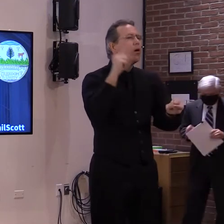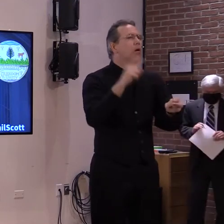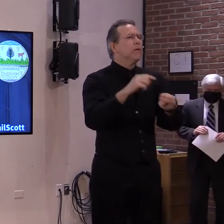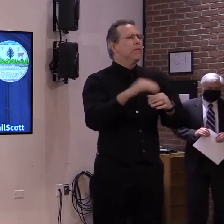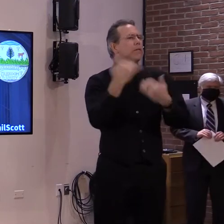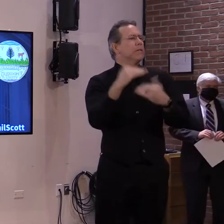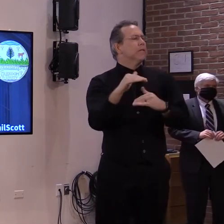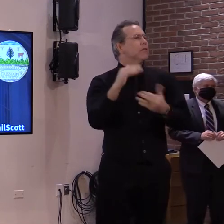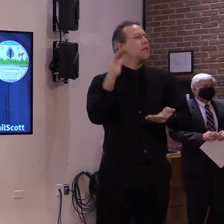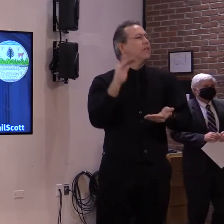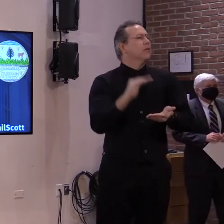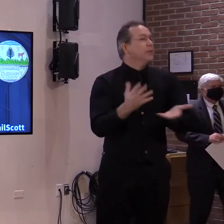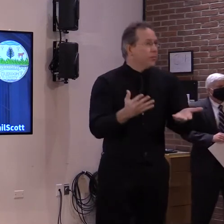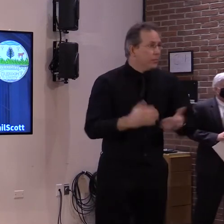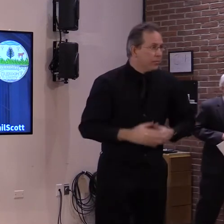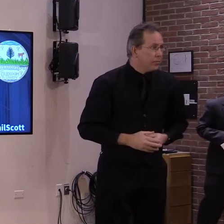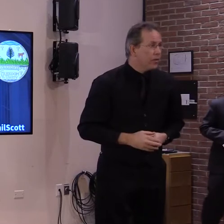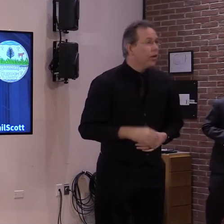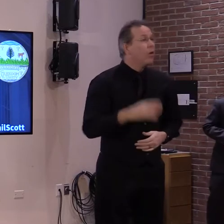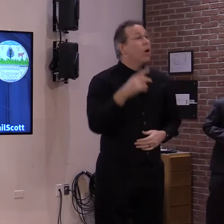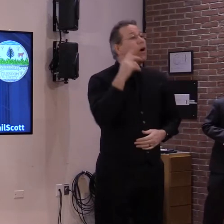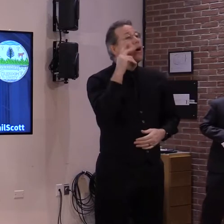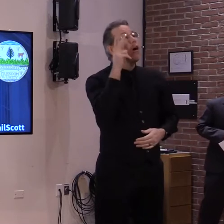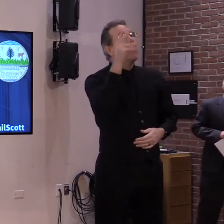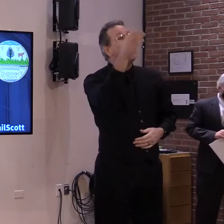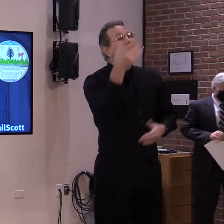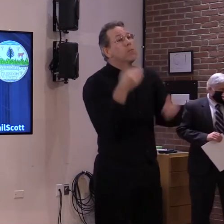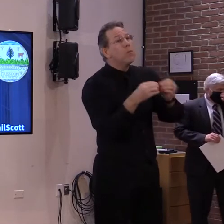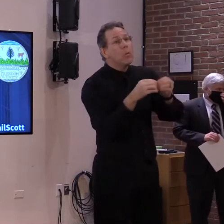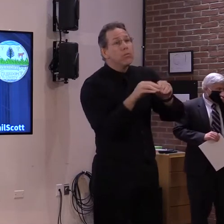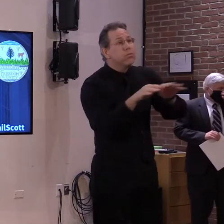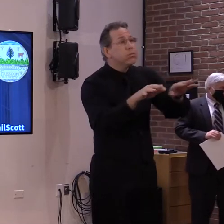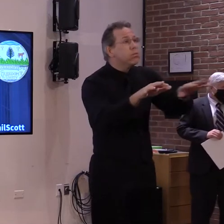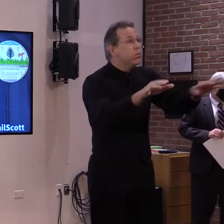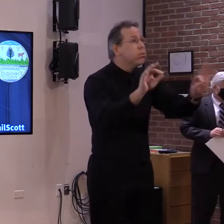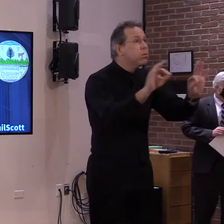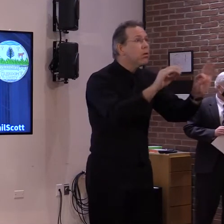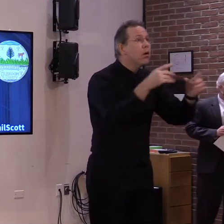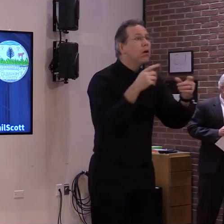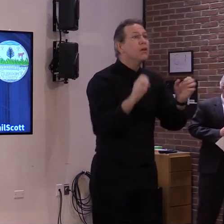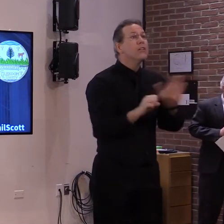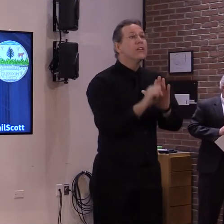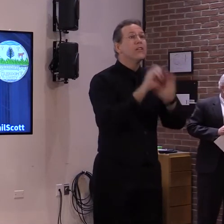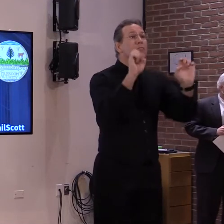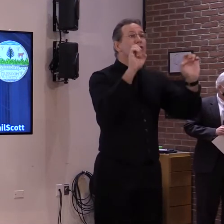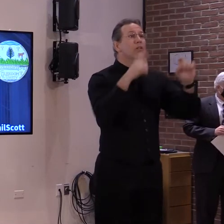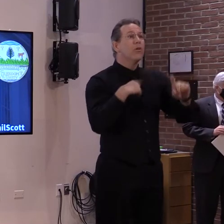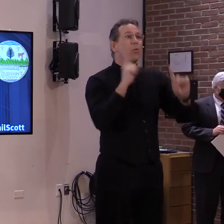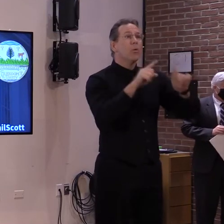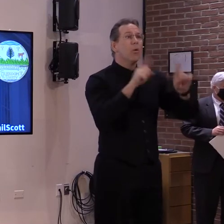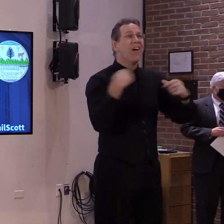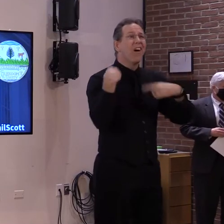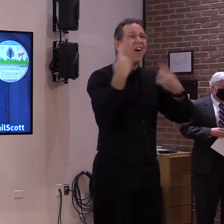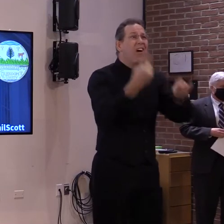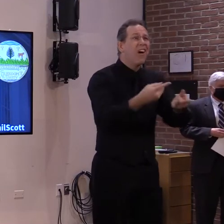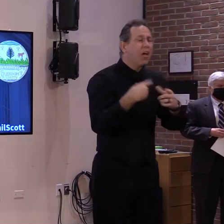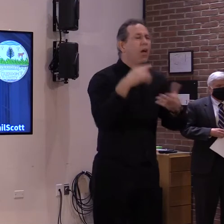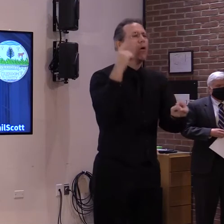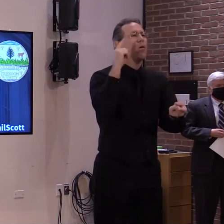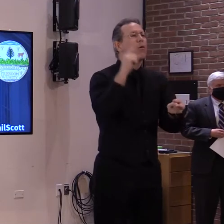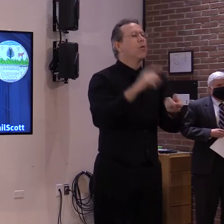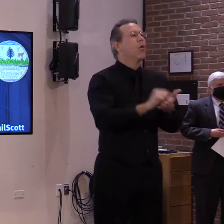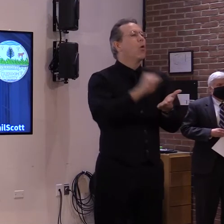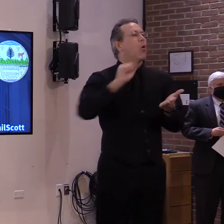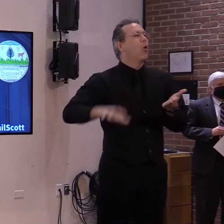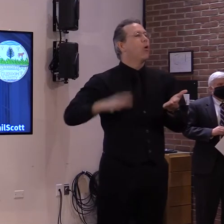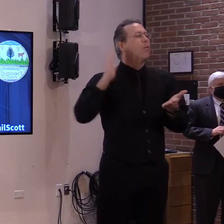longer need this state of emergency at all. But until then, we need everyone to continue working with us, follow the